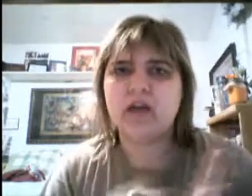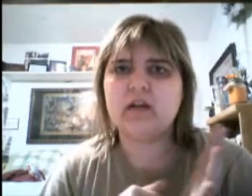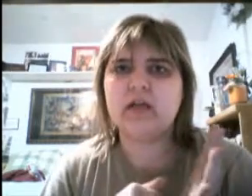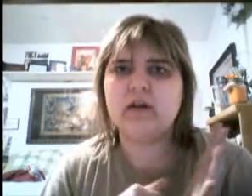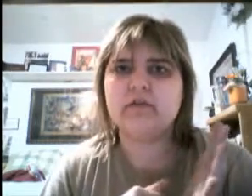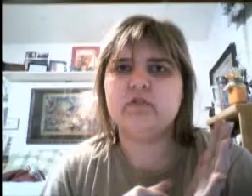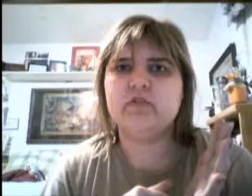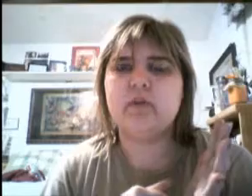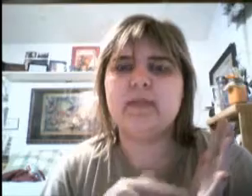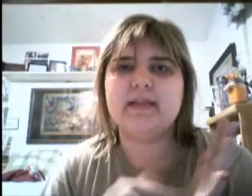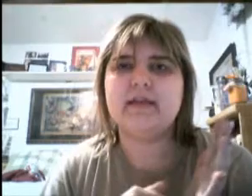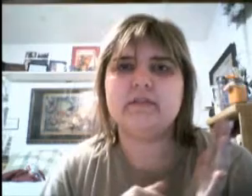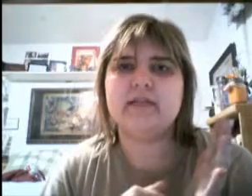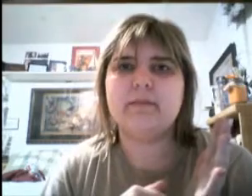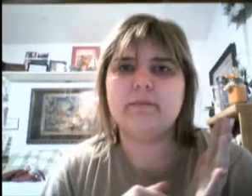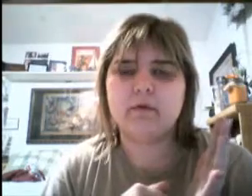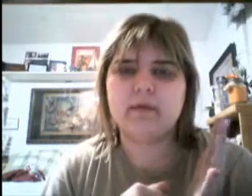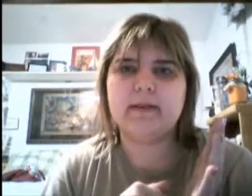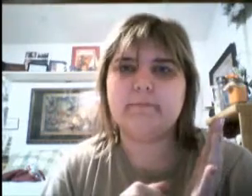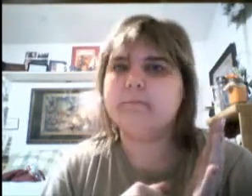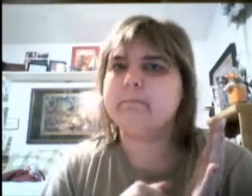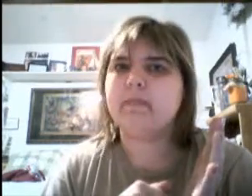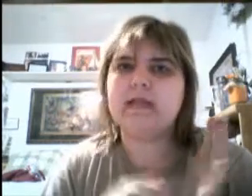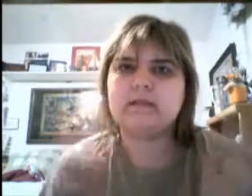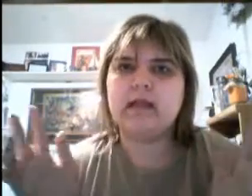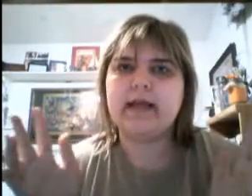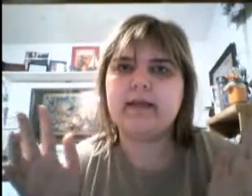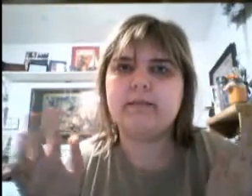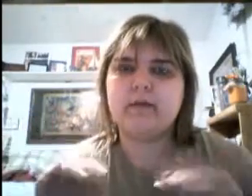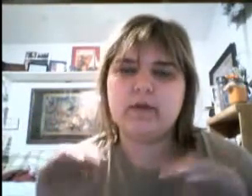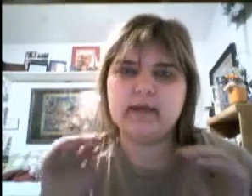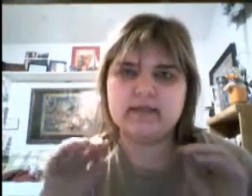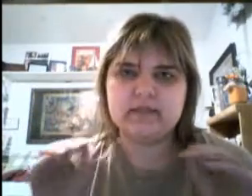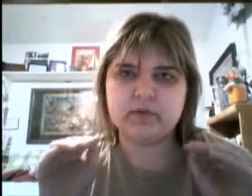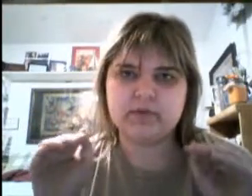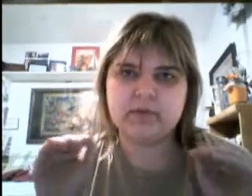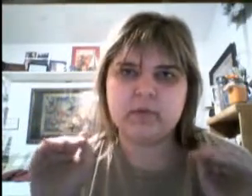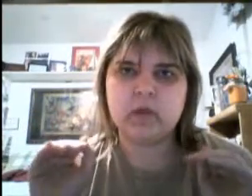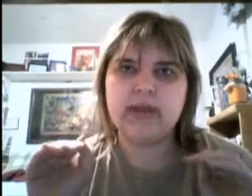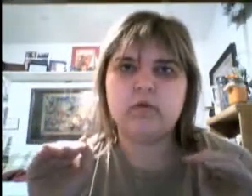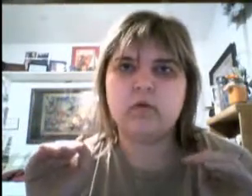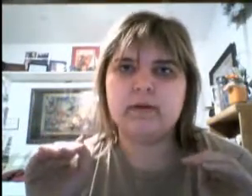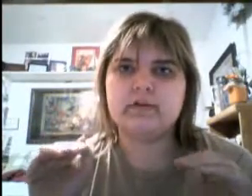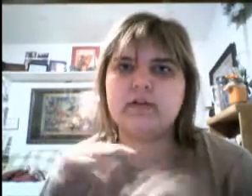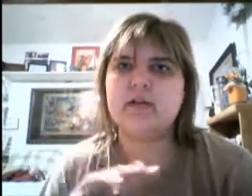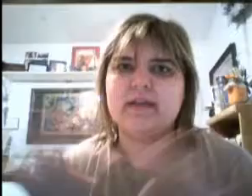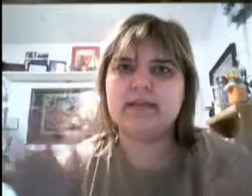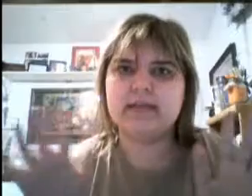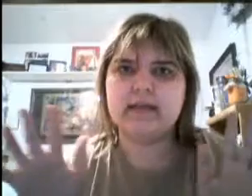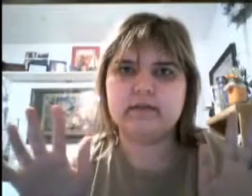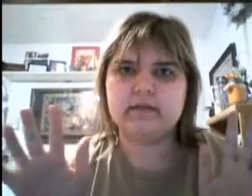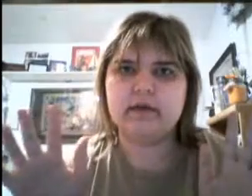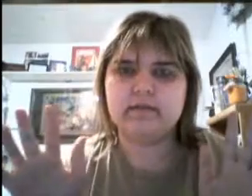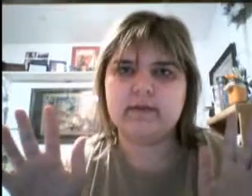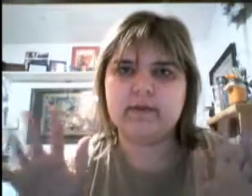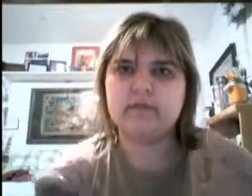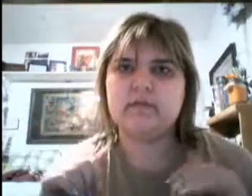not allow you to show up any other time before then. That's a lie. By the way, D23 people lied a whole bunch, and I'll get into that in my other videos.